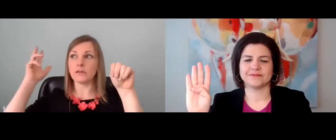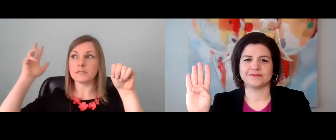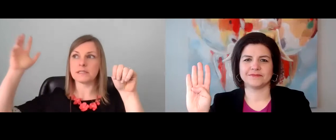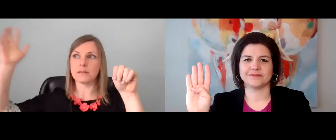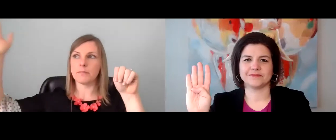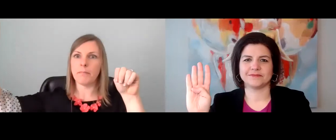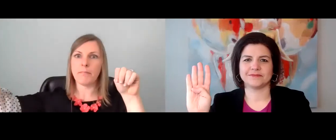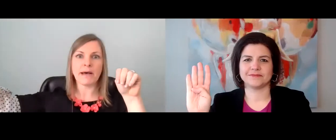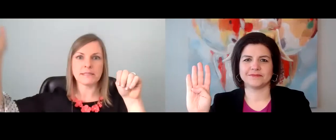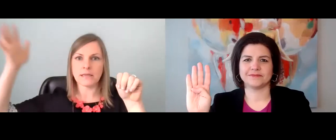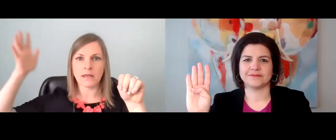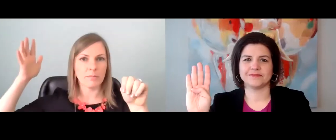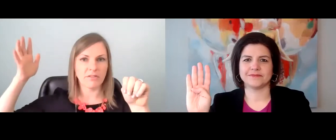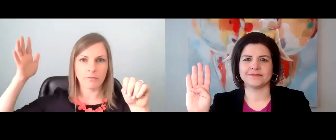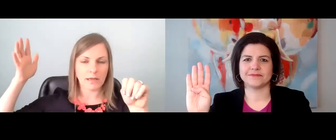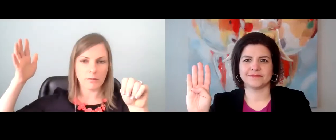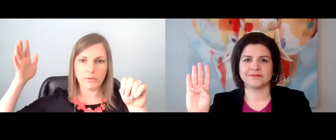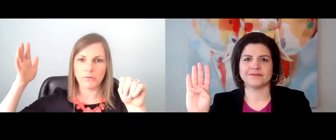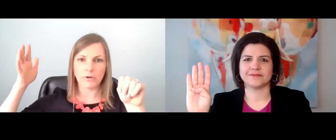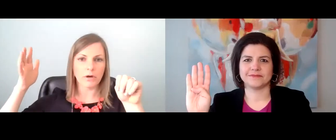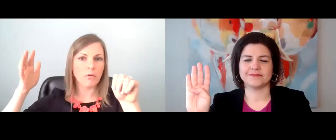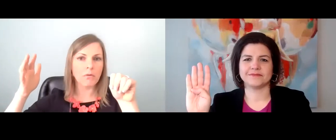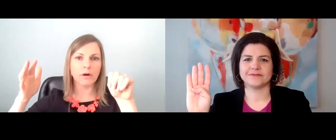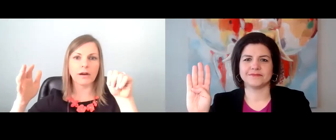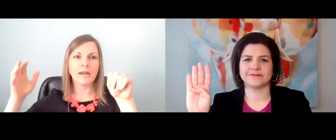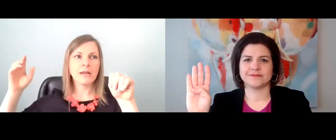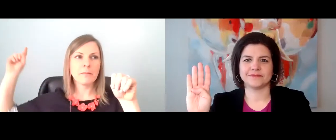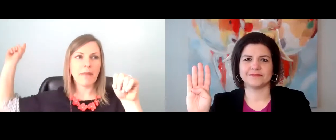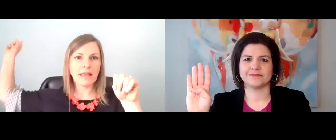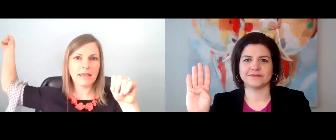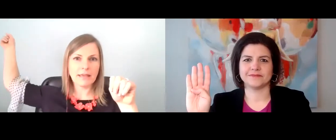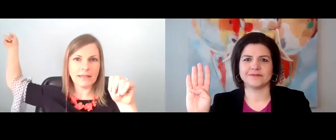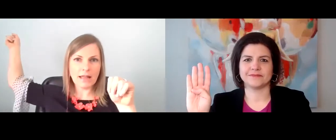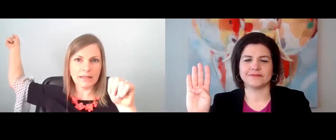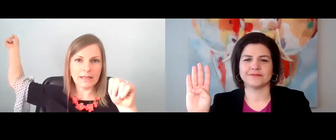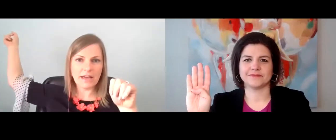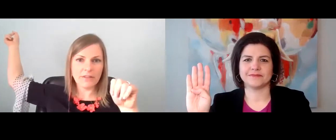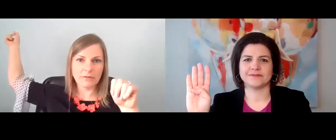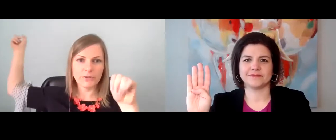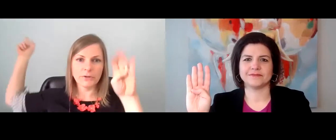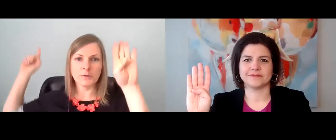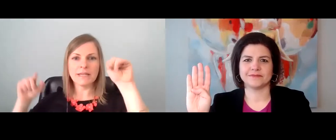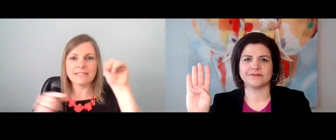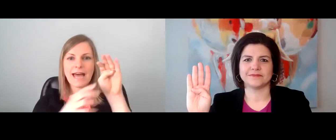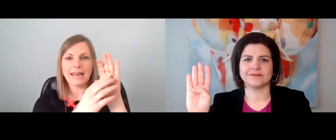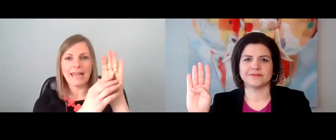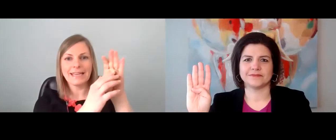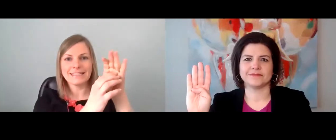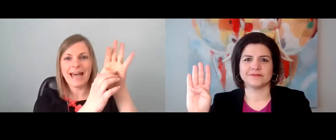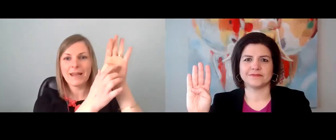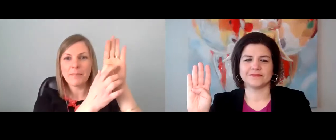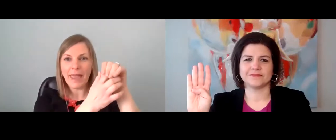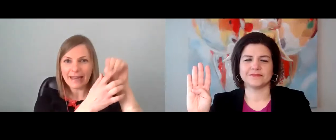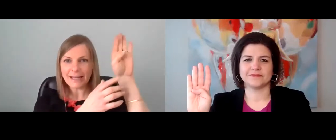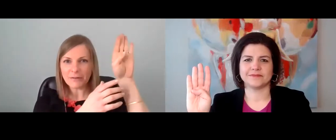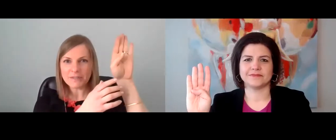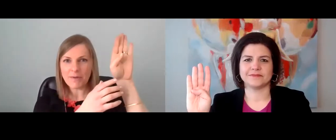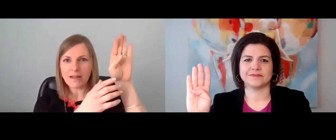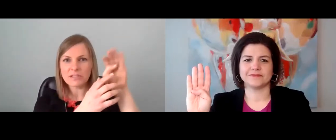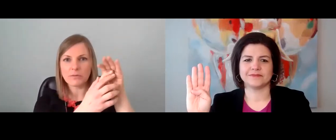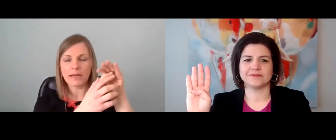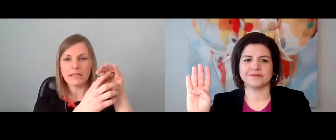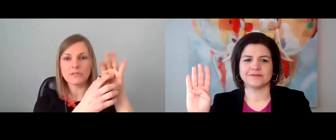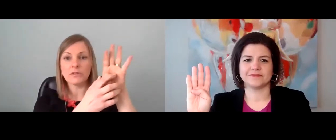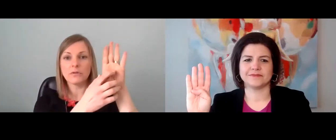signal, does the buzzing coming from my computer or my kid yelling in the other room, is that a, is that a panic